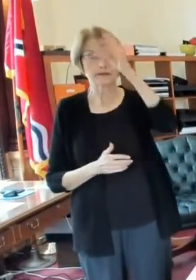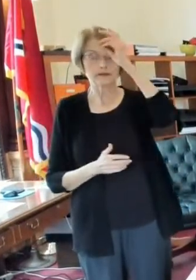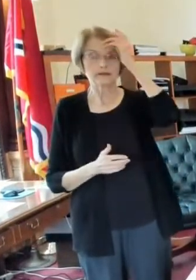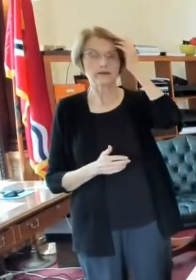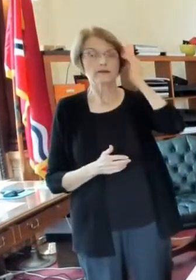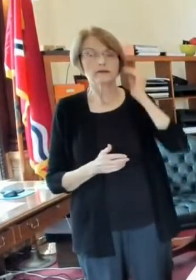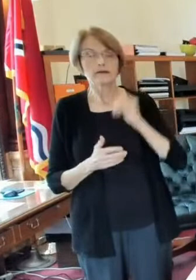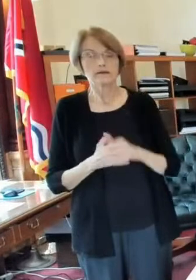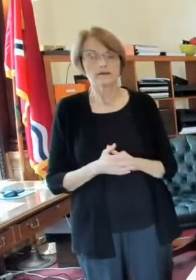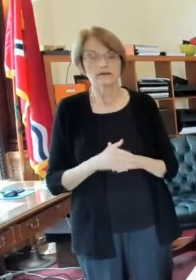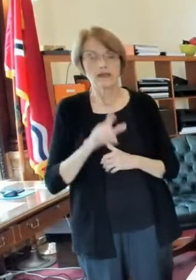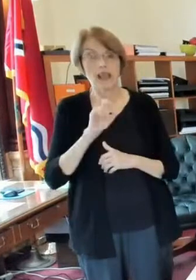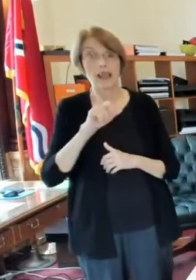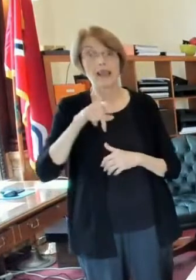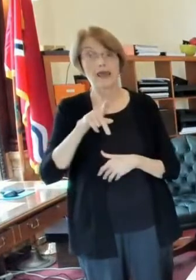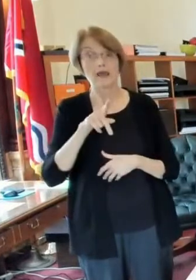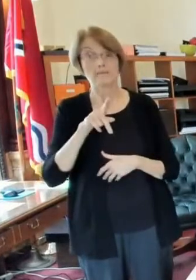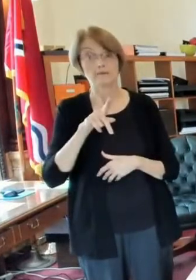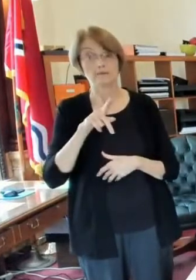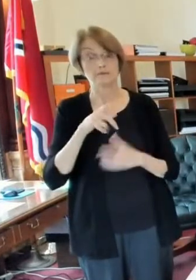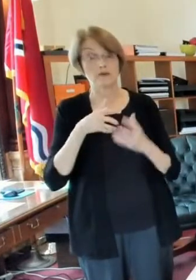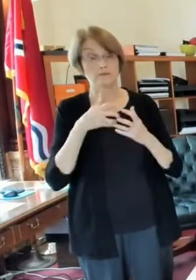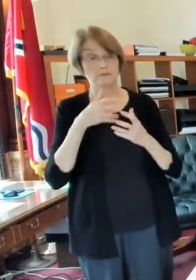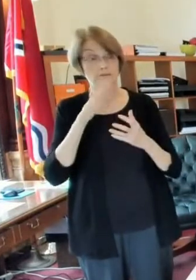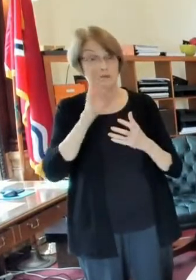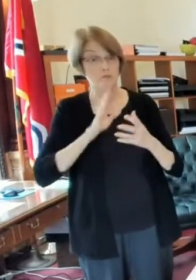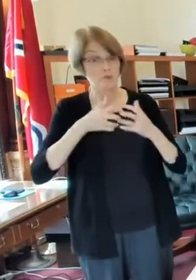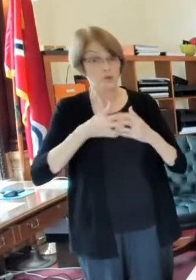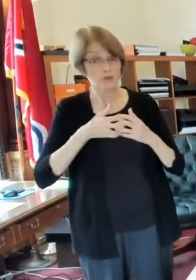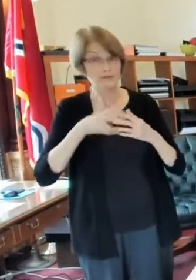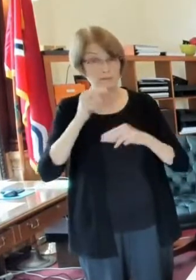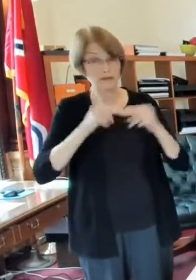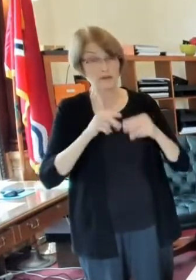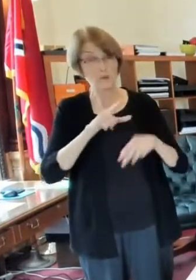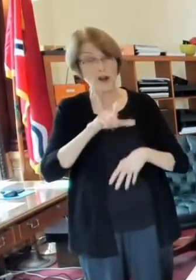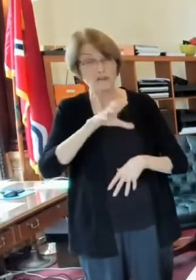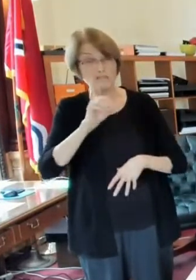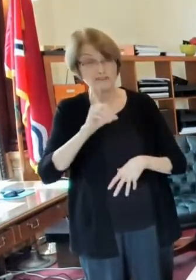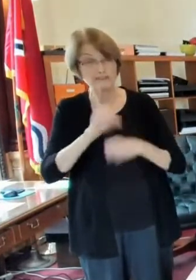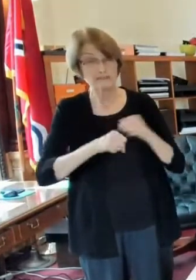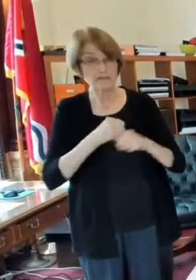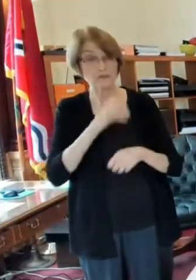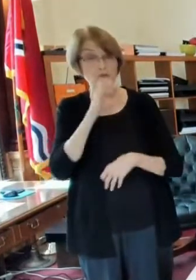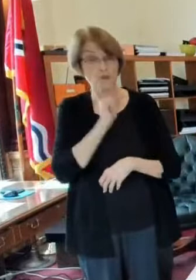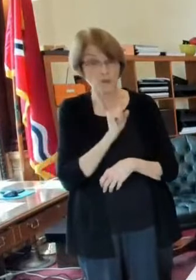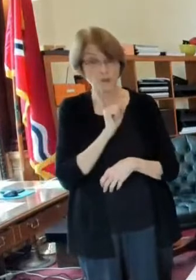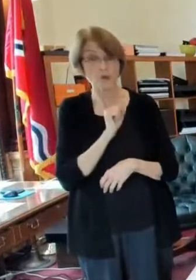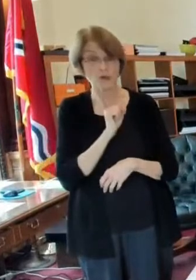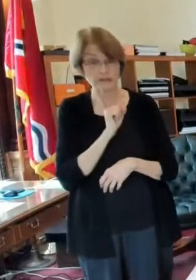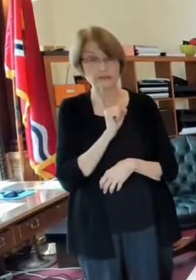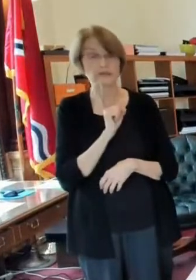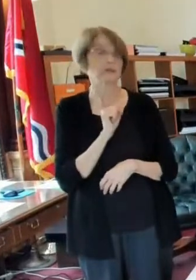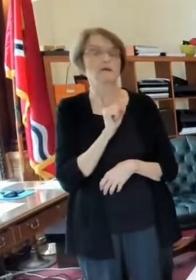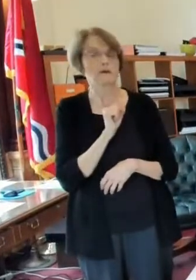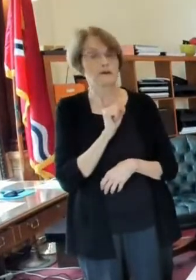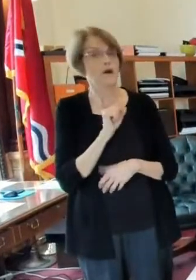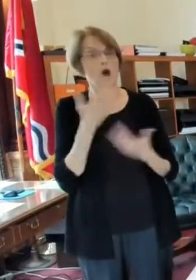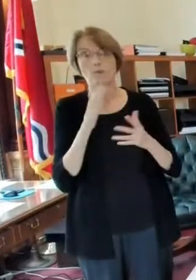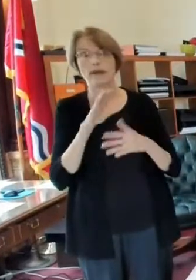the limp brewery was 150 years old i think it was and uh it had already been condemned